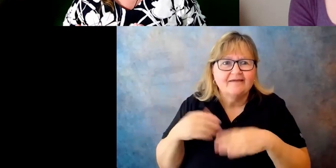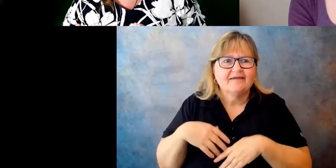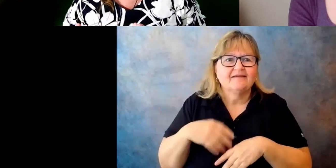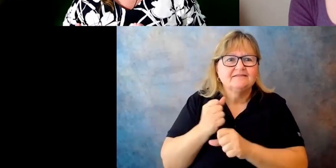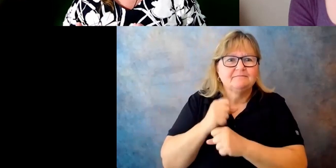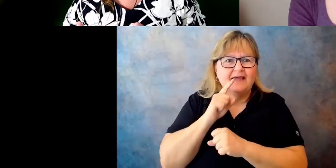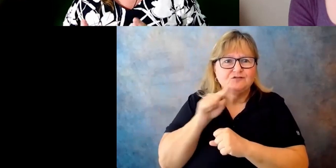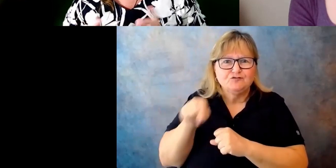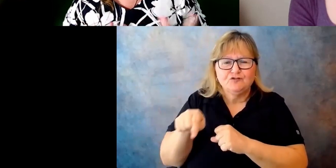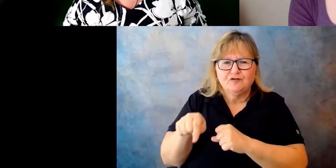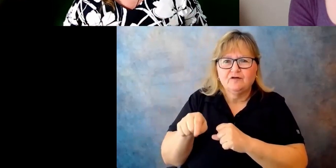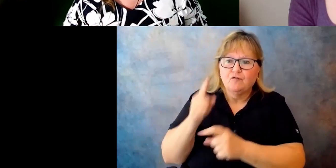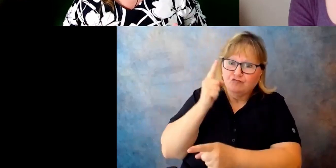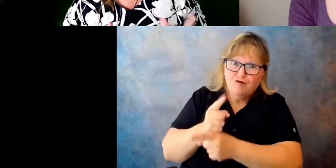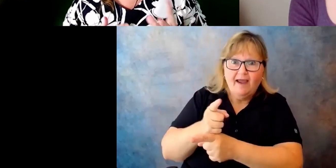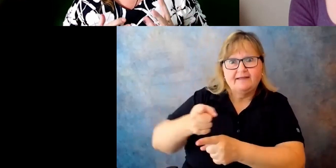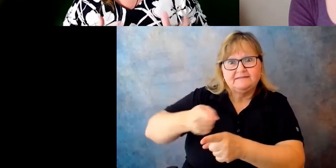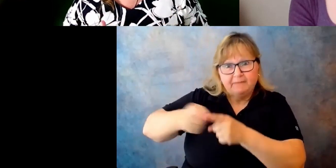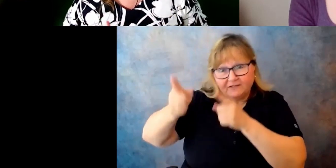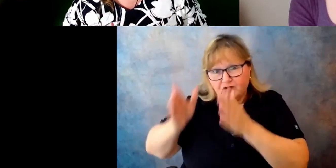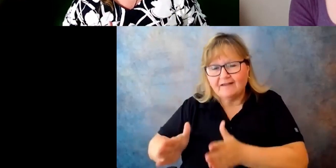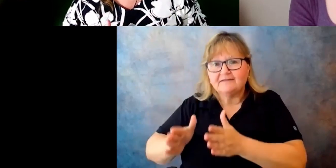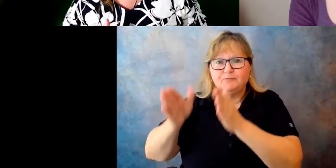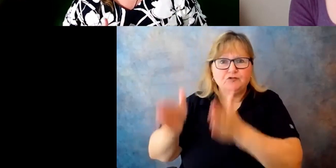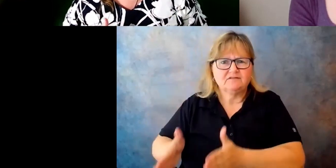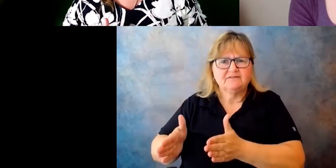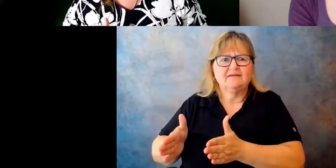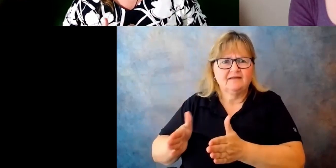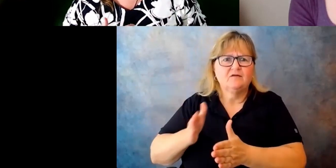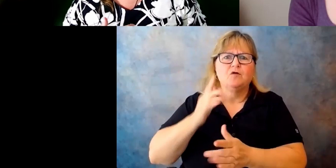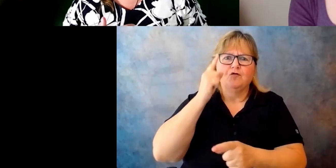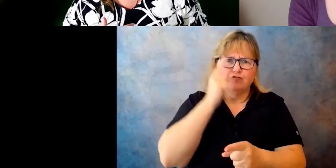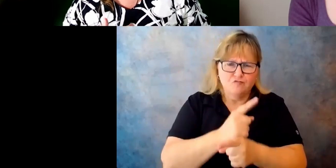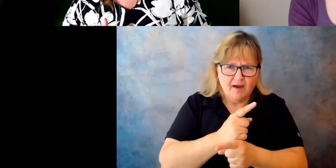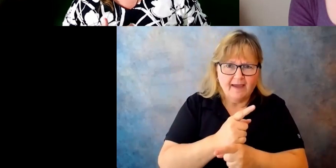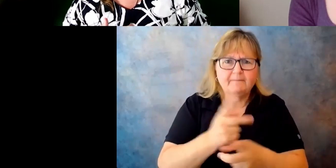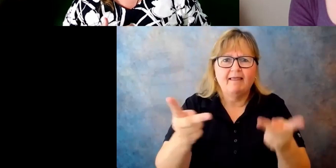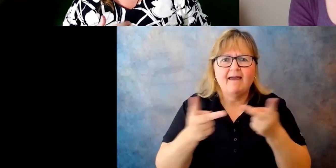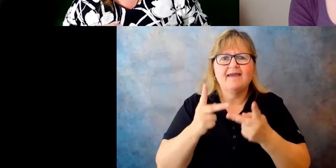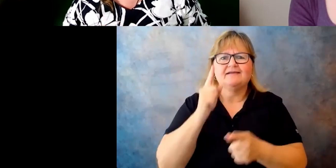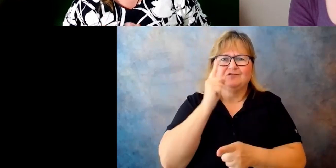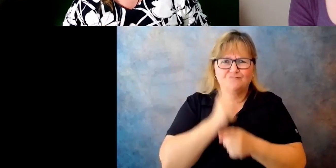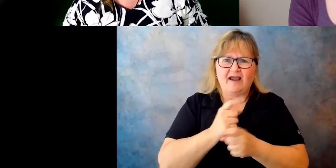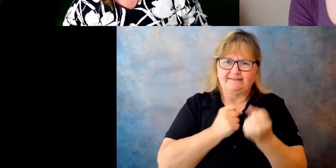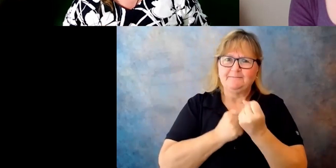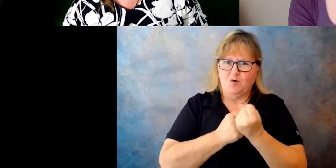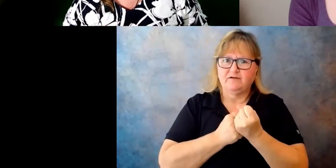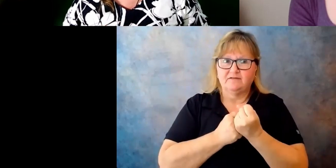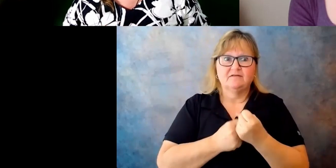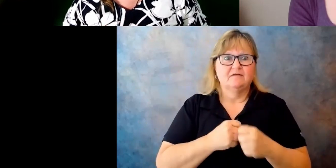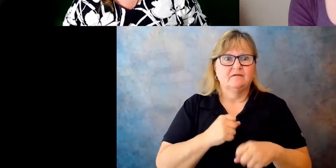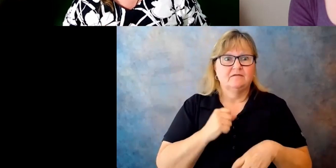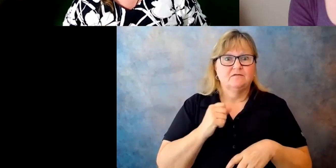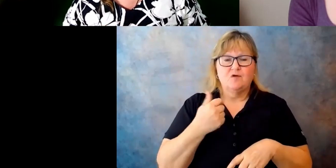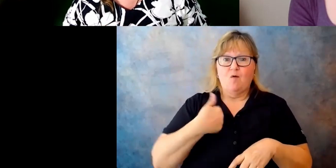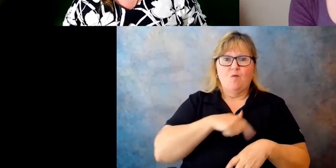occupational specialty in the right place with the supports he needs. So, um, it's a identification